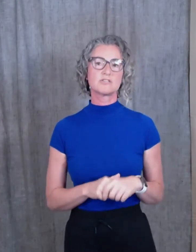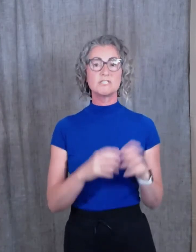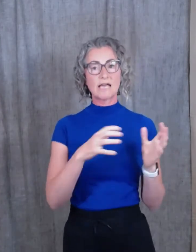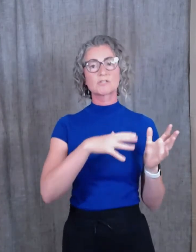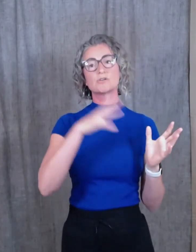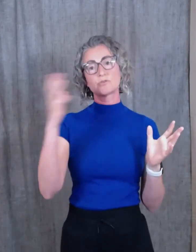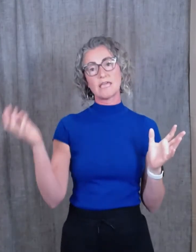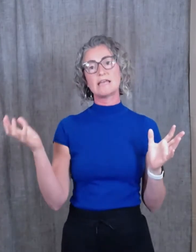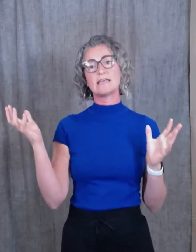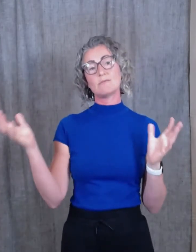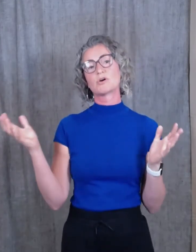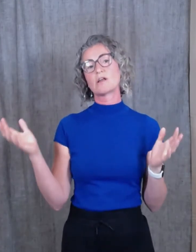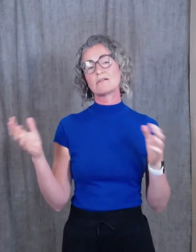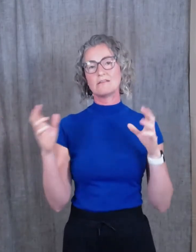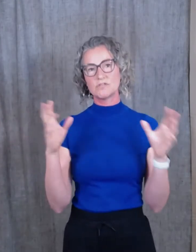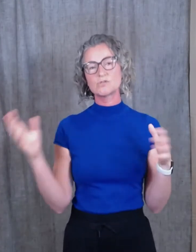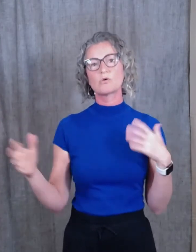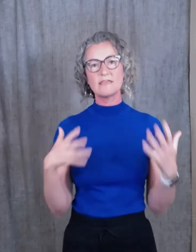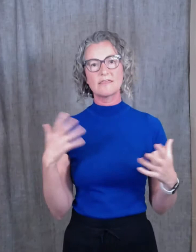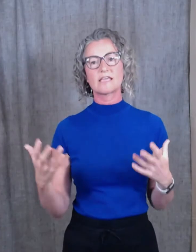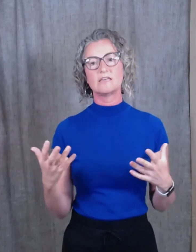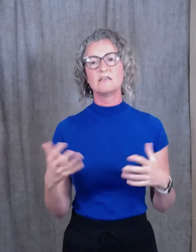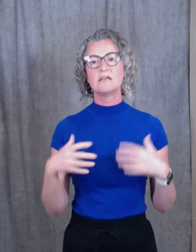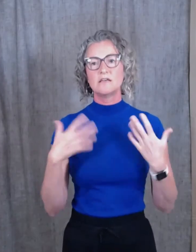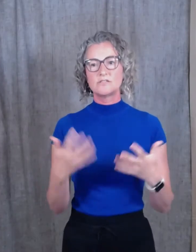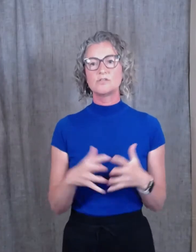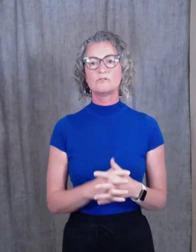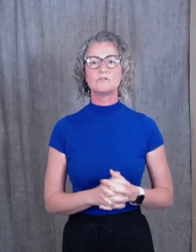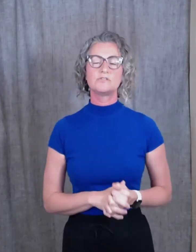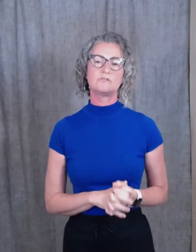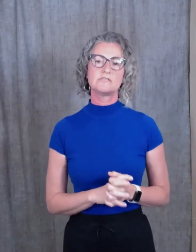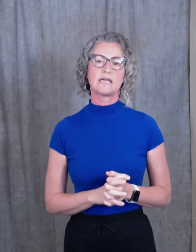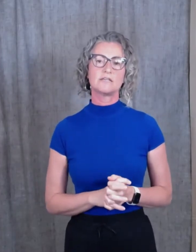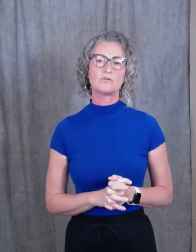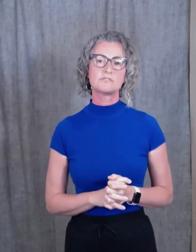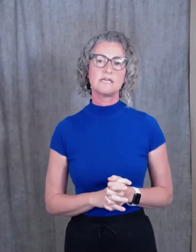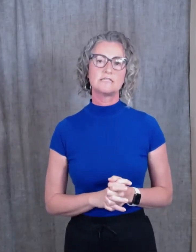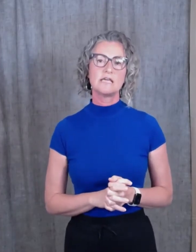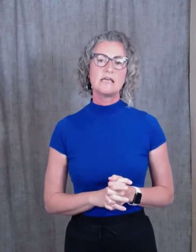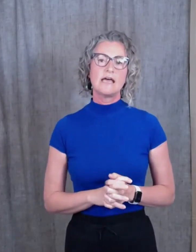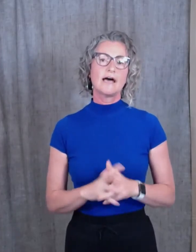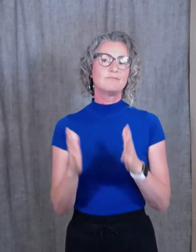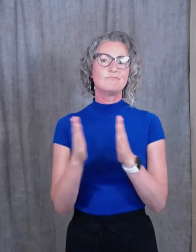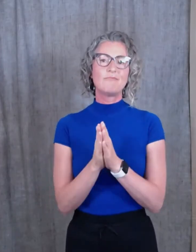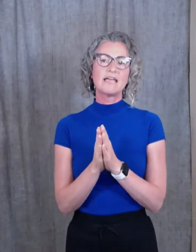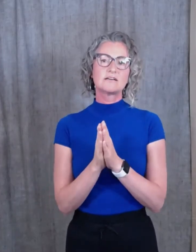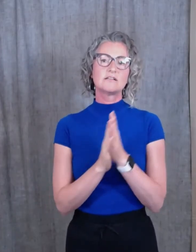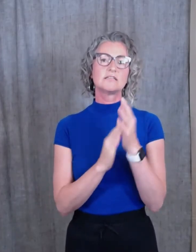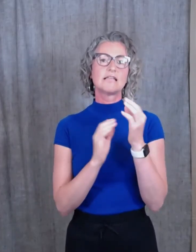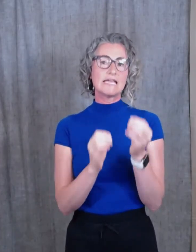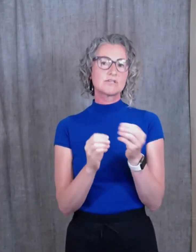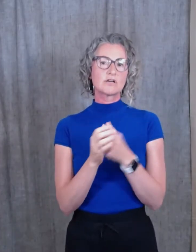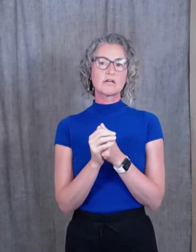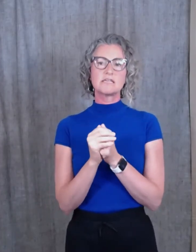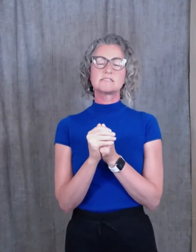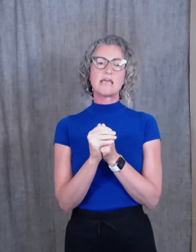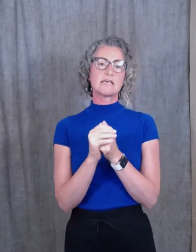she's actually created a burnout inventory to diagnose it. Michael Leiter, he's